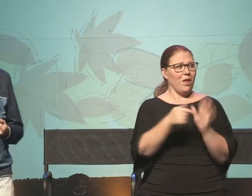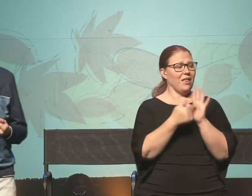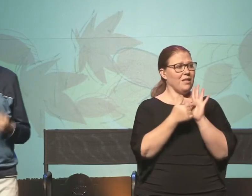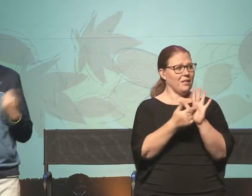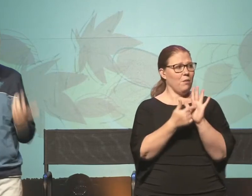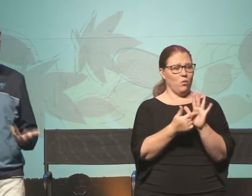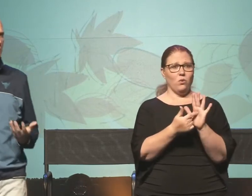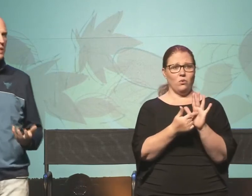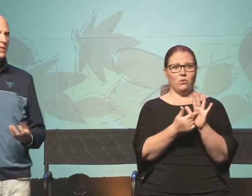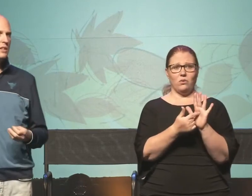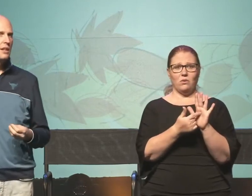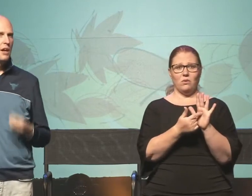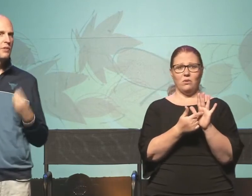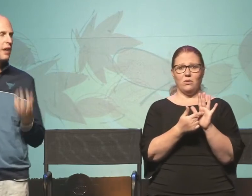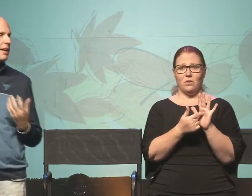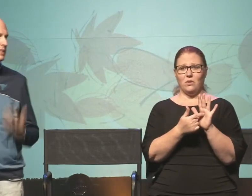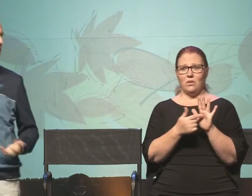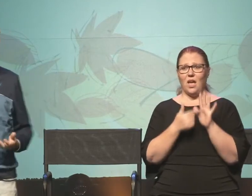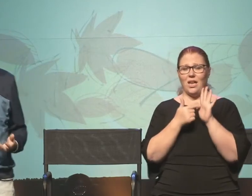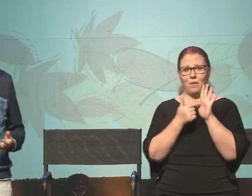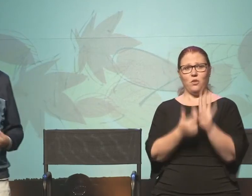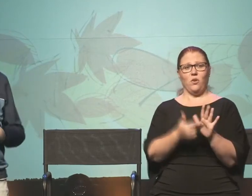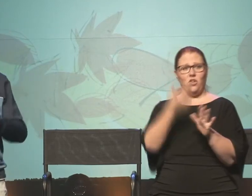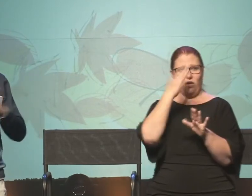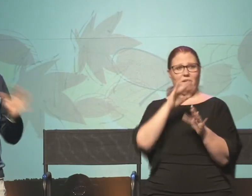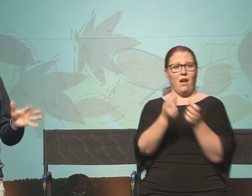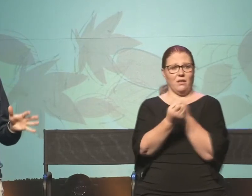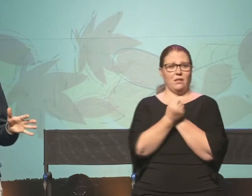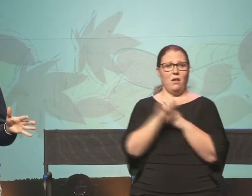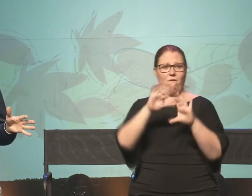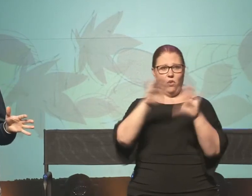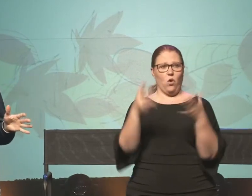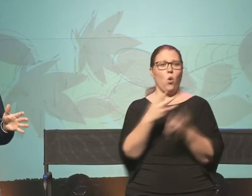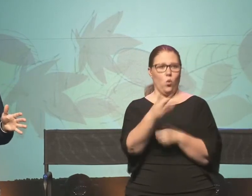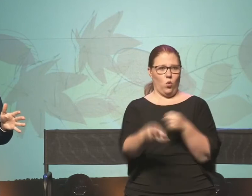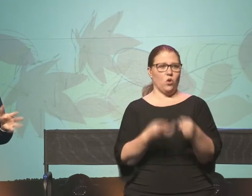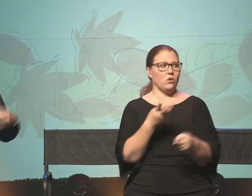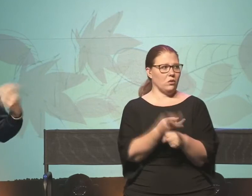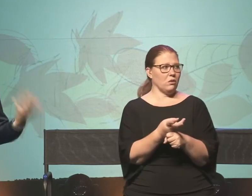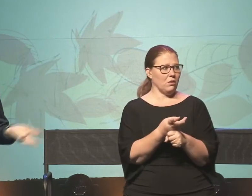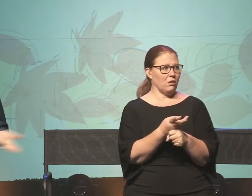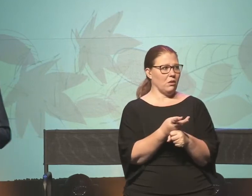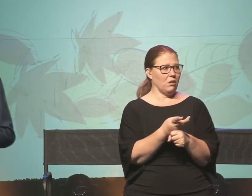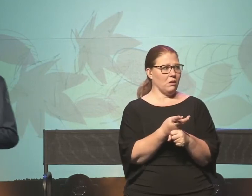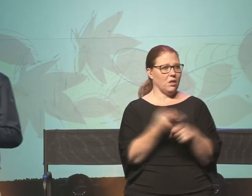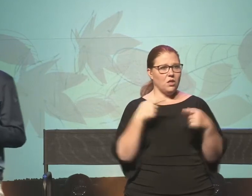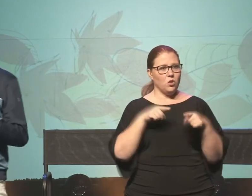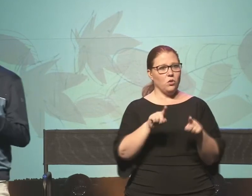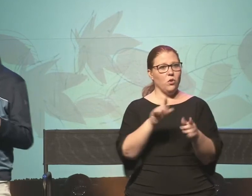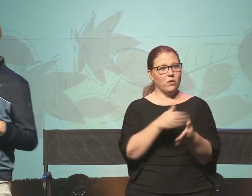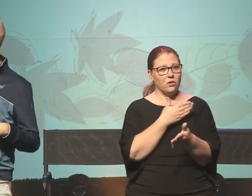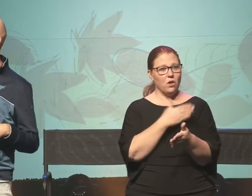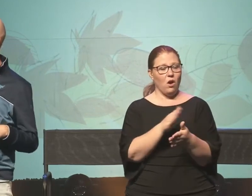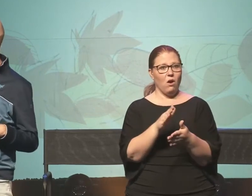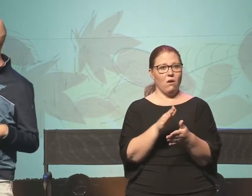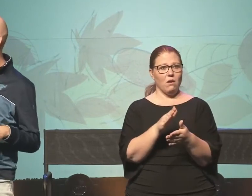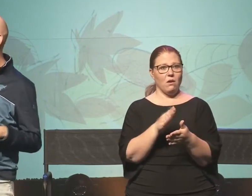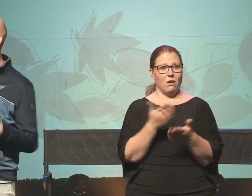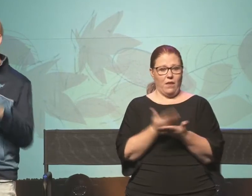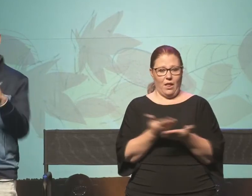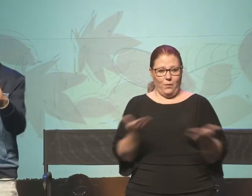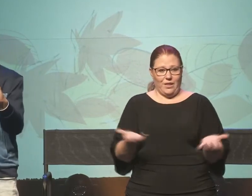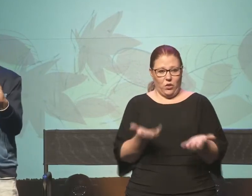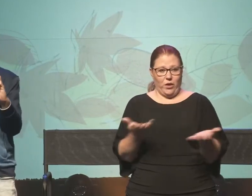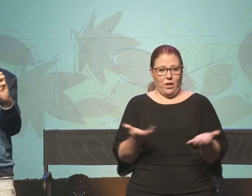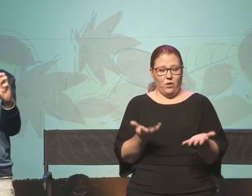a demonstration of God's love for the whole world. So as we sing this song, these elements are